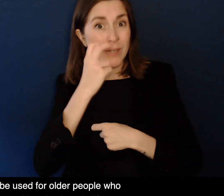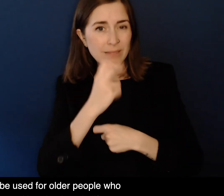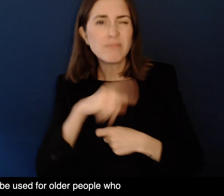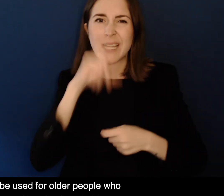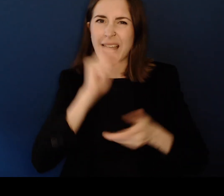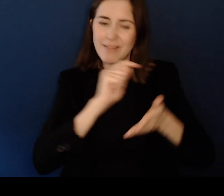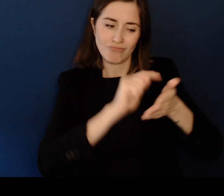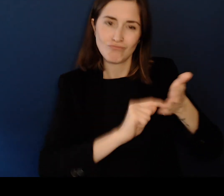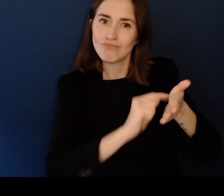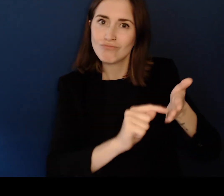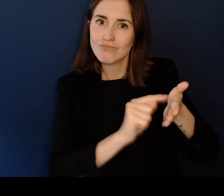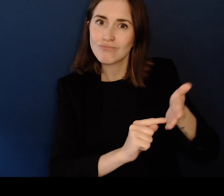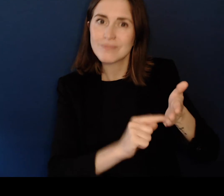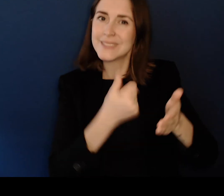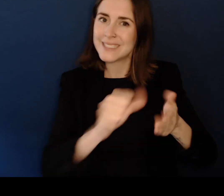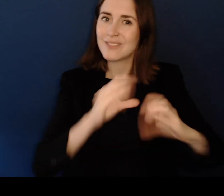later in life